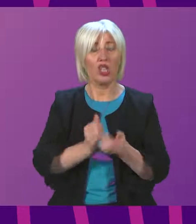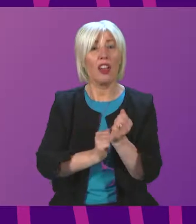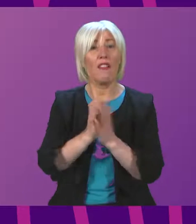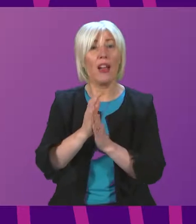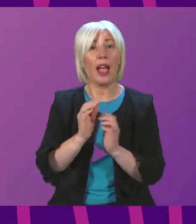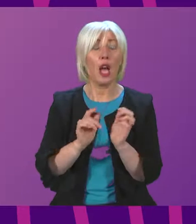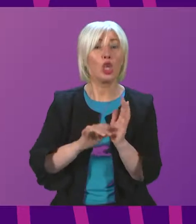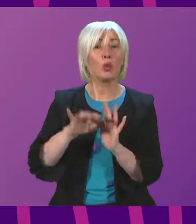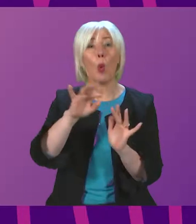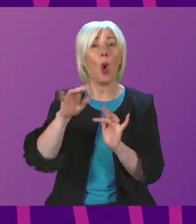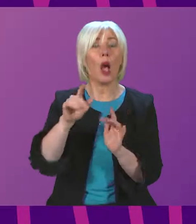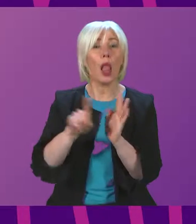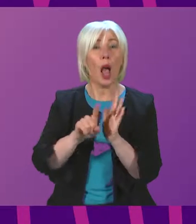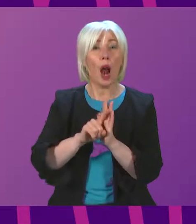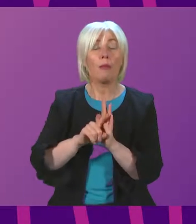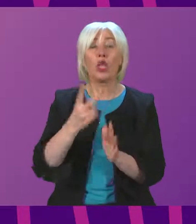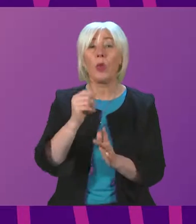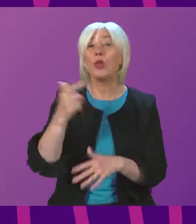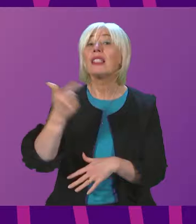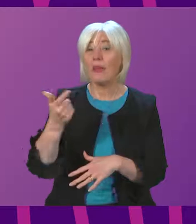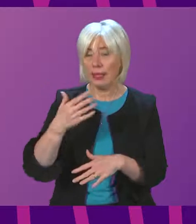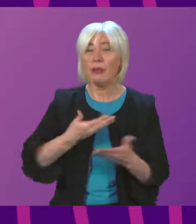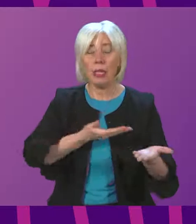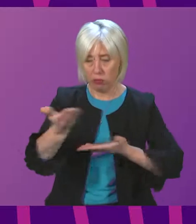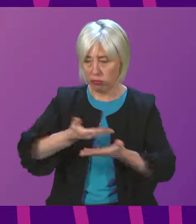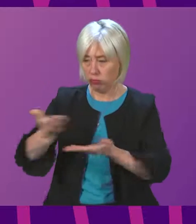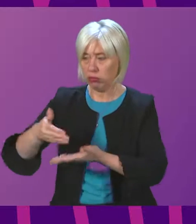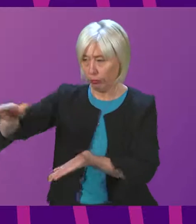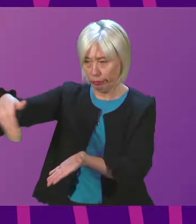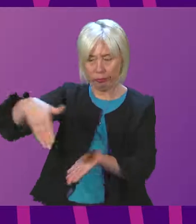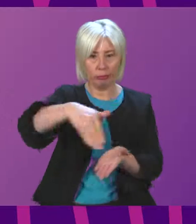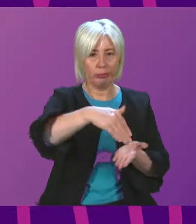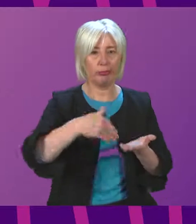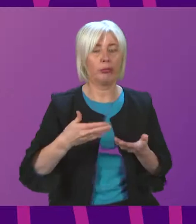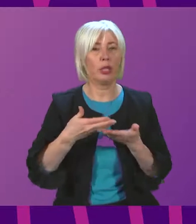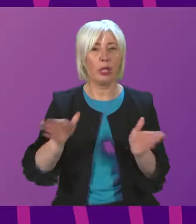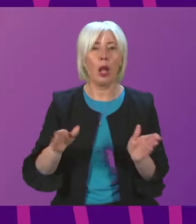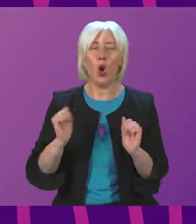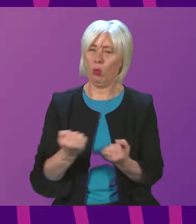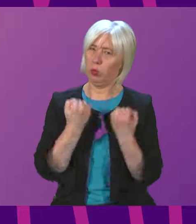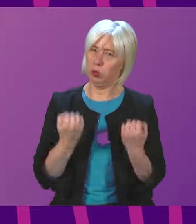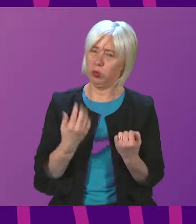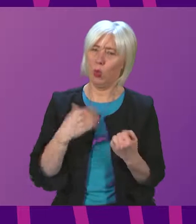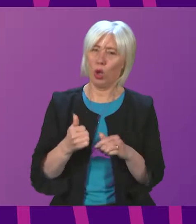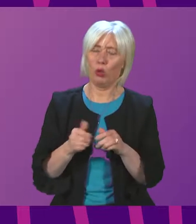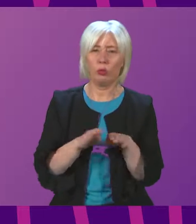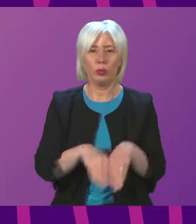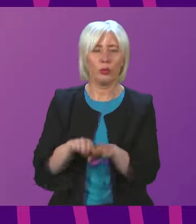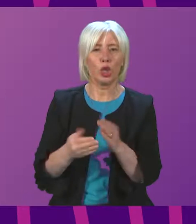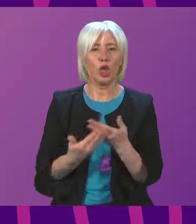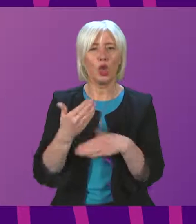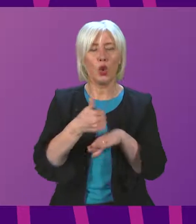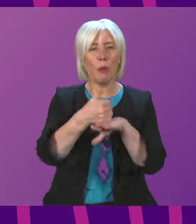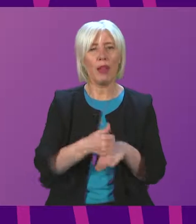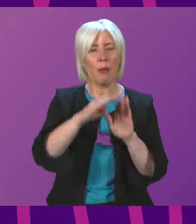consultation went ahead in 2017 with a wide range of respondents. There was very strong support for a common new minimum standard for fire and